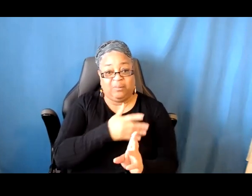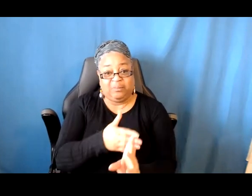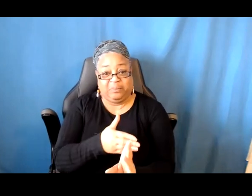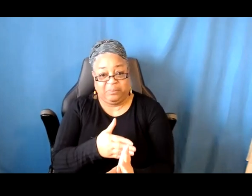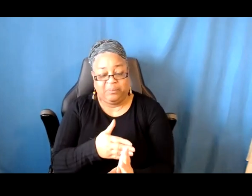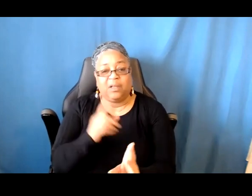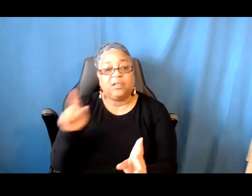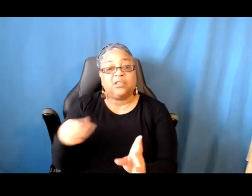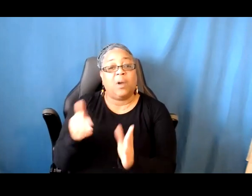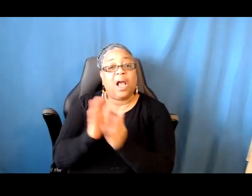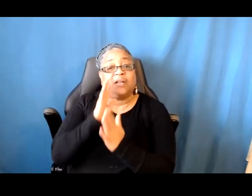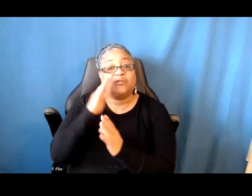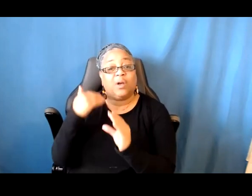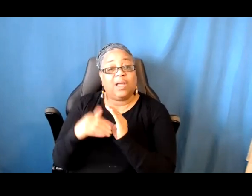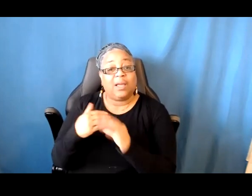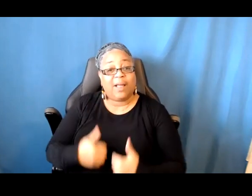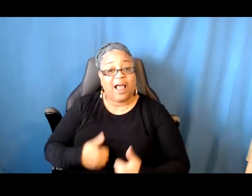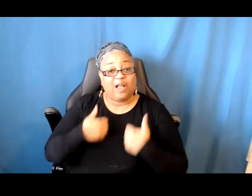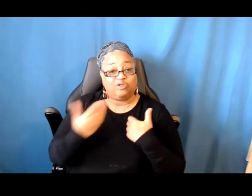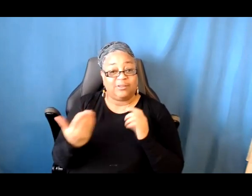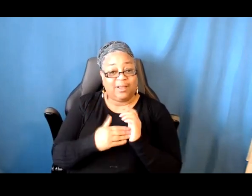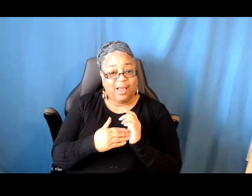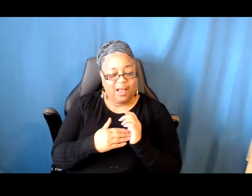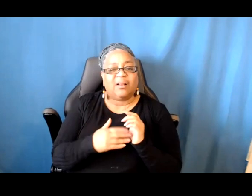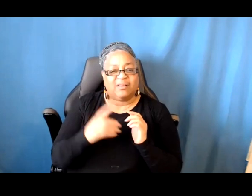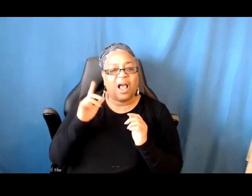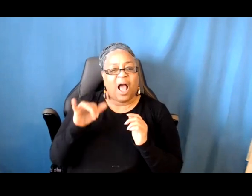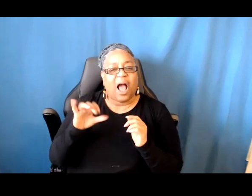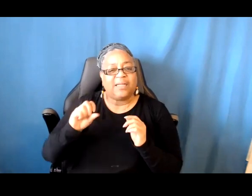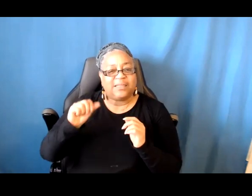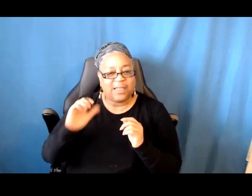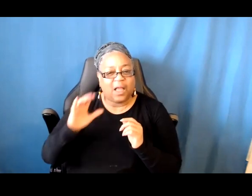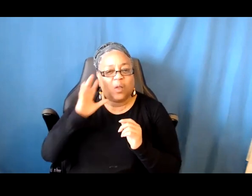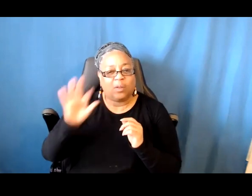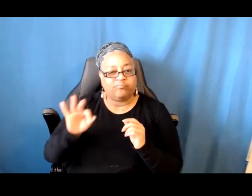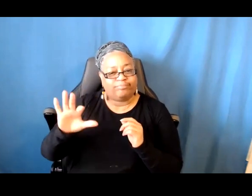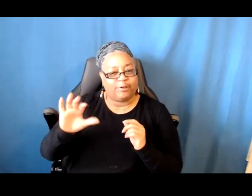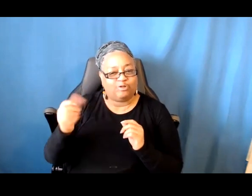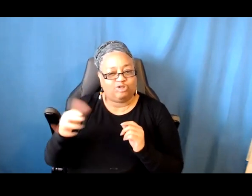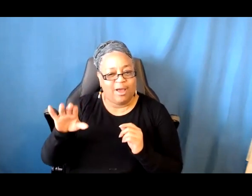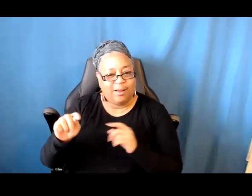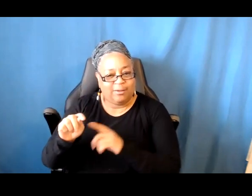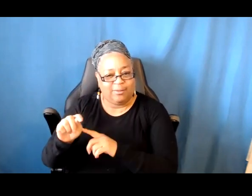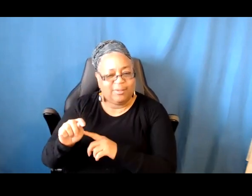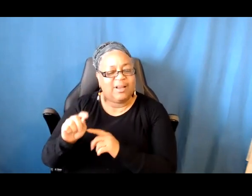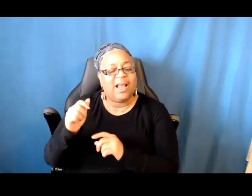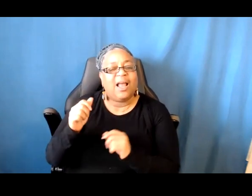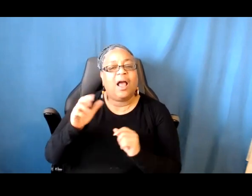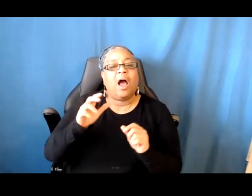address again. I'm going to ask my colleague Isaac to post it in the chat so everybody has it, but it's awards at